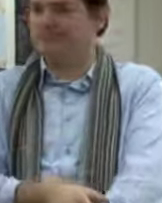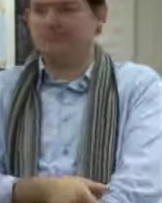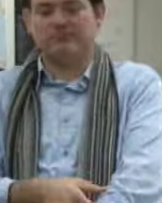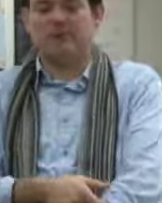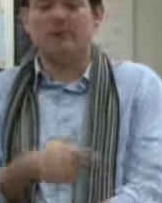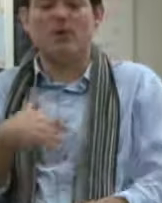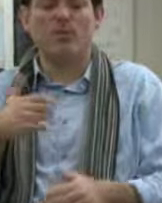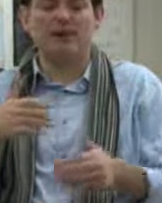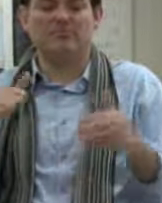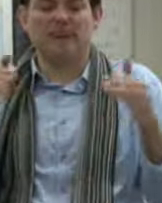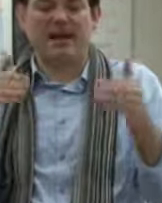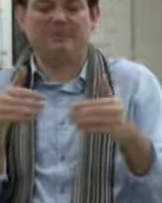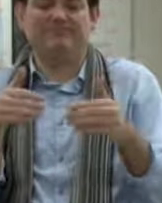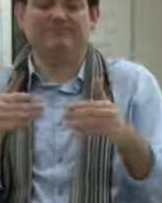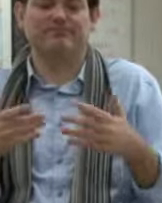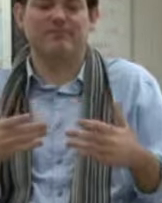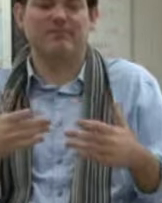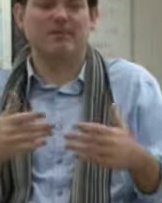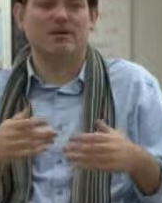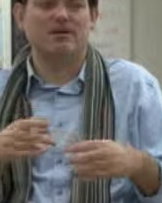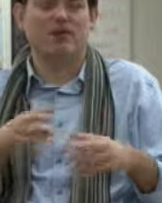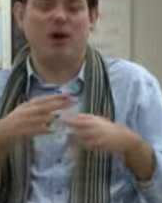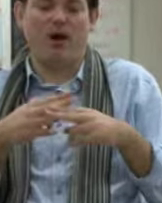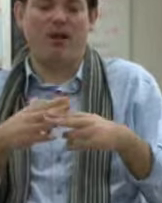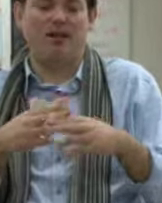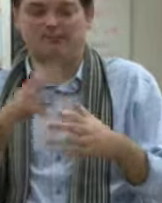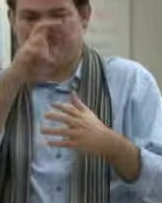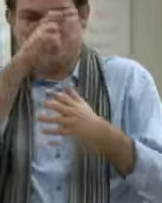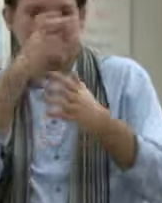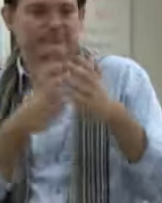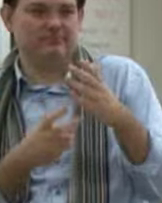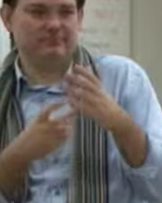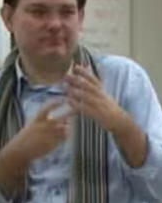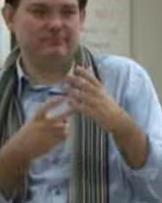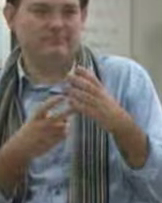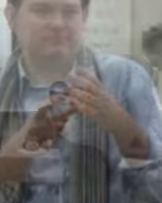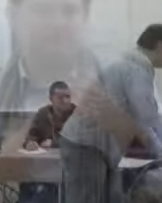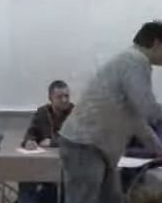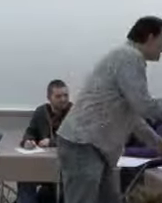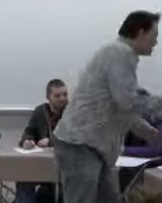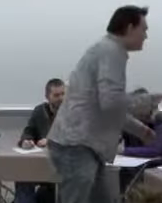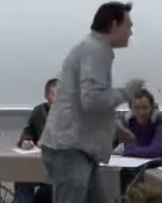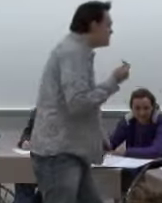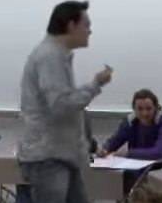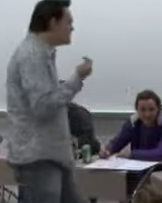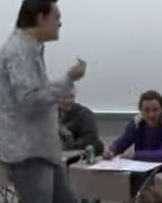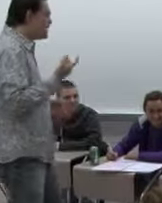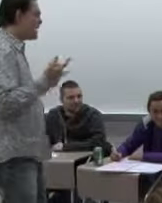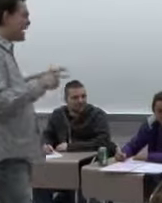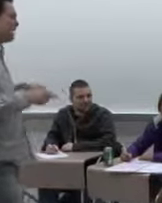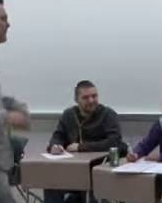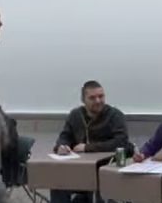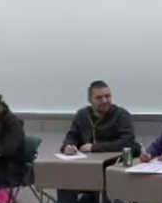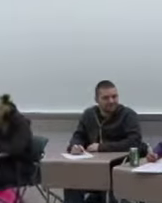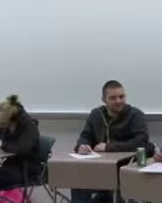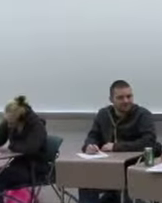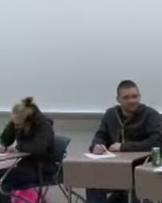Correct. What we do is we focus on, it's called immersion. So it's deep immersion into the language.